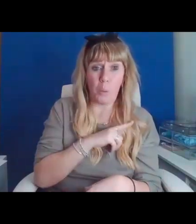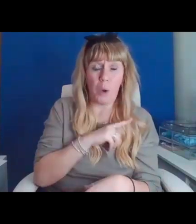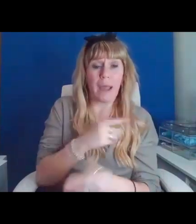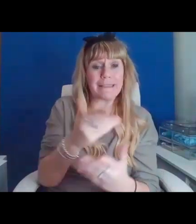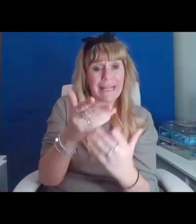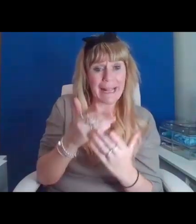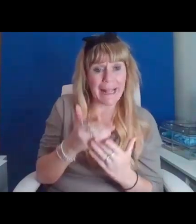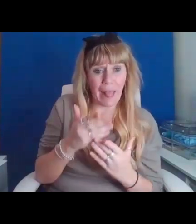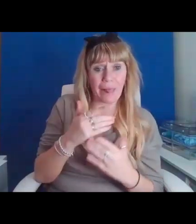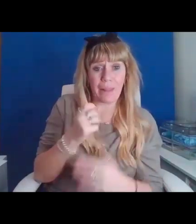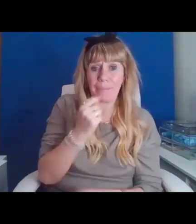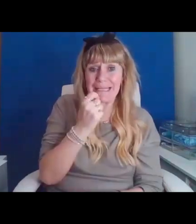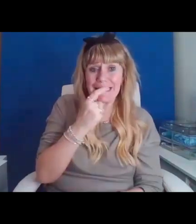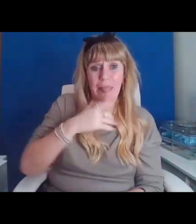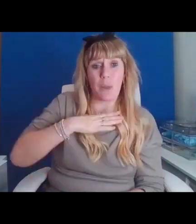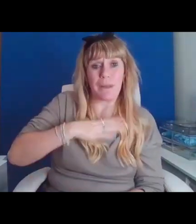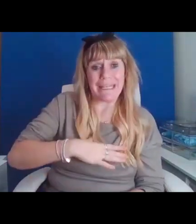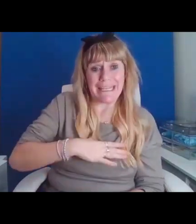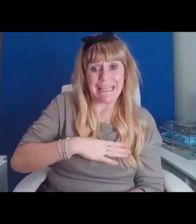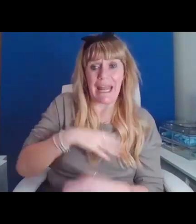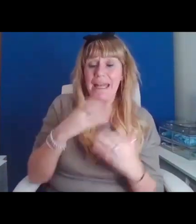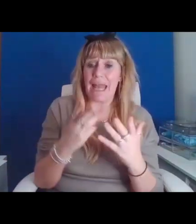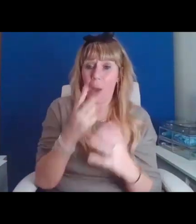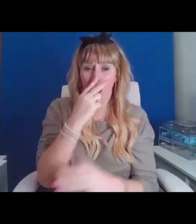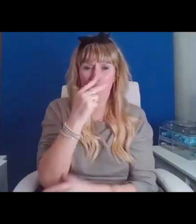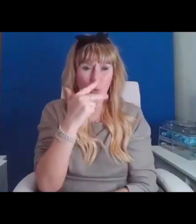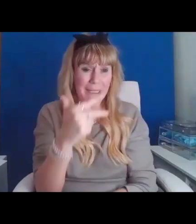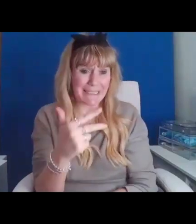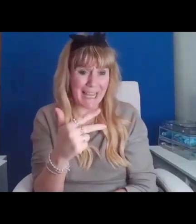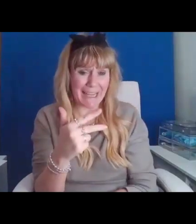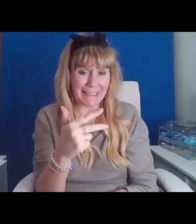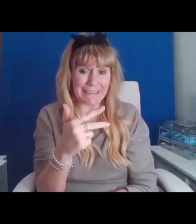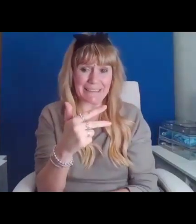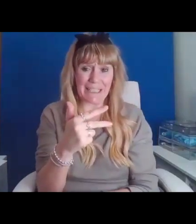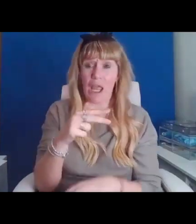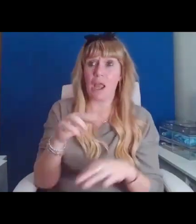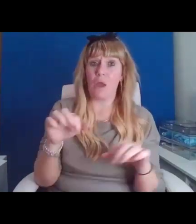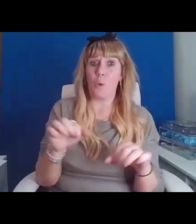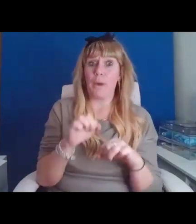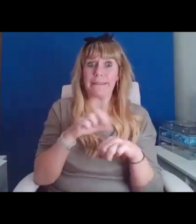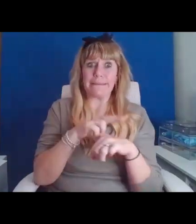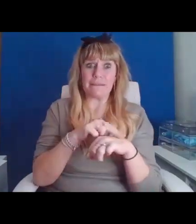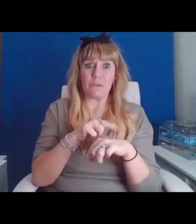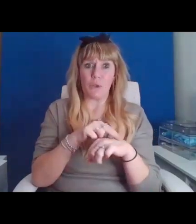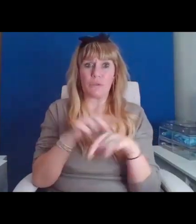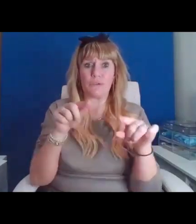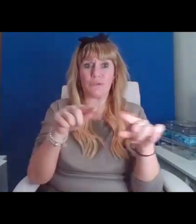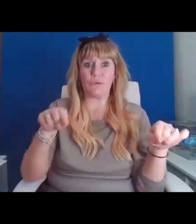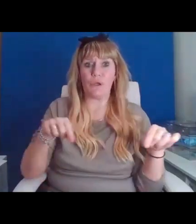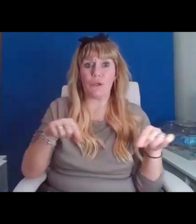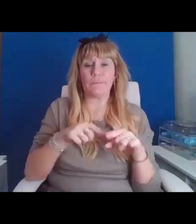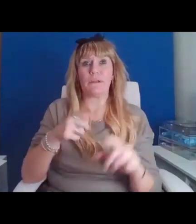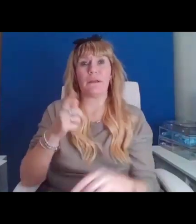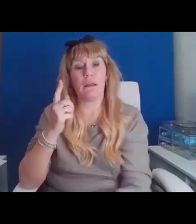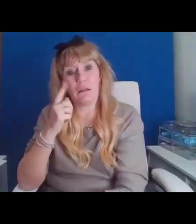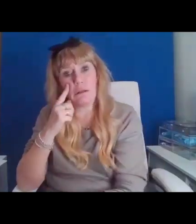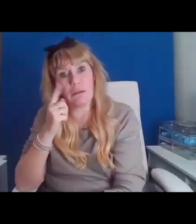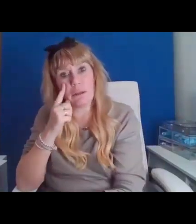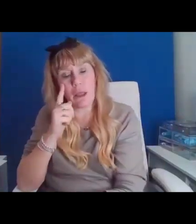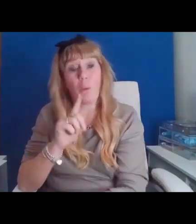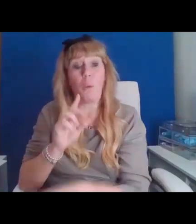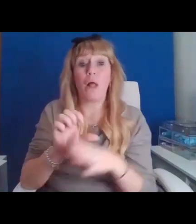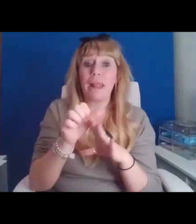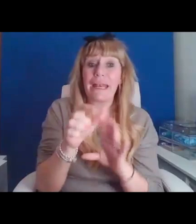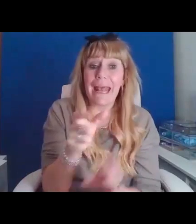28, in the doctor's waiting room, just holding out to see what the next medicine will be, because this